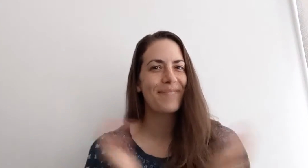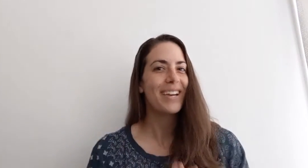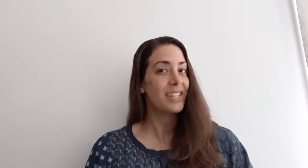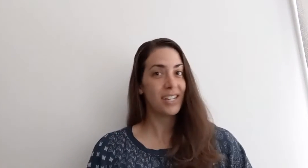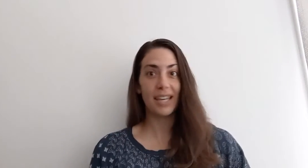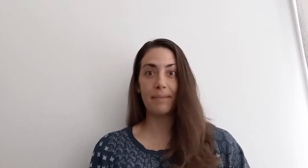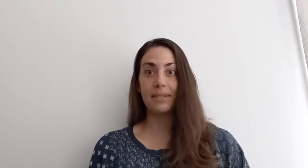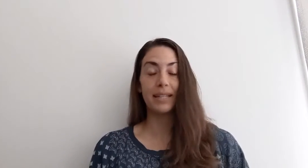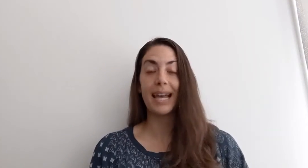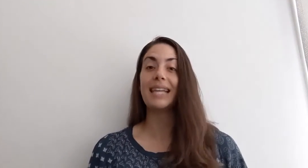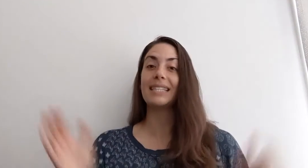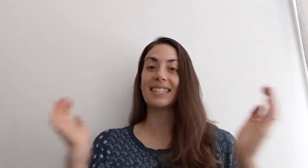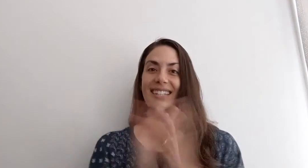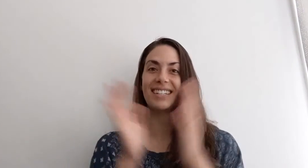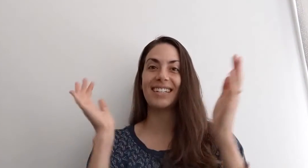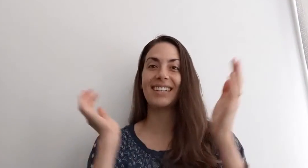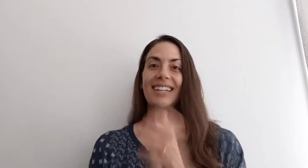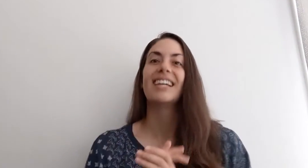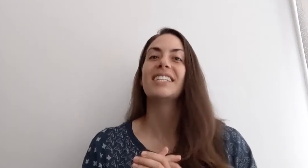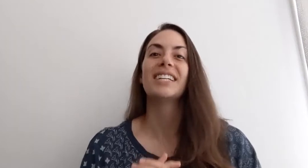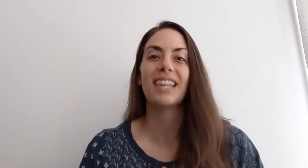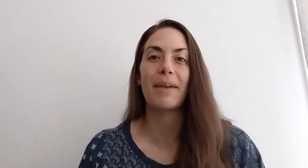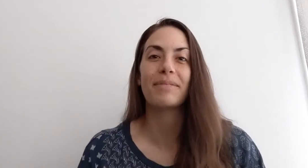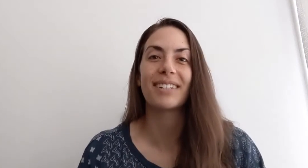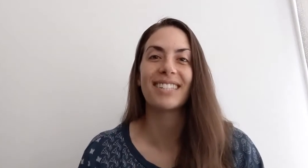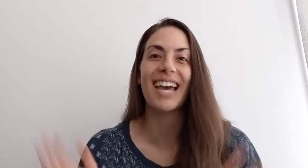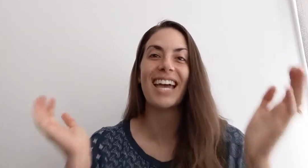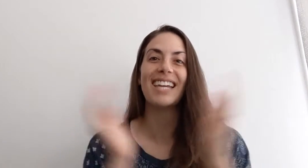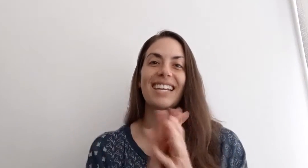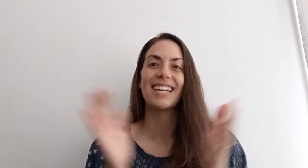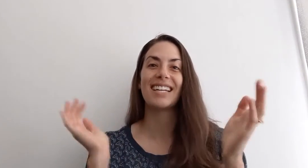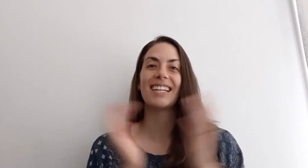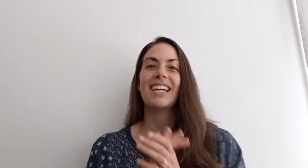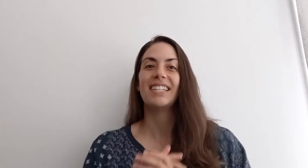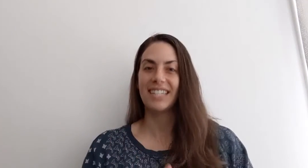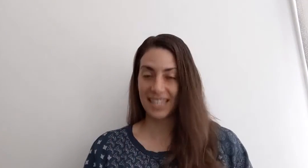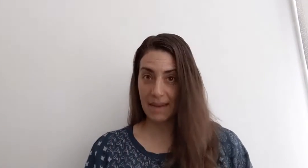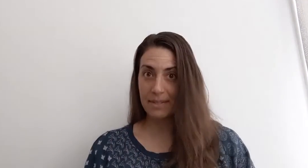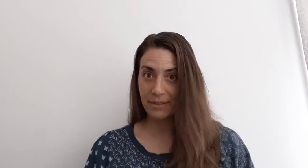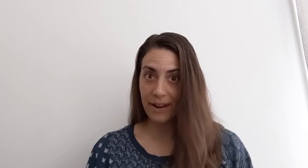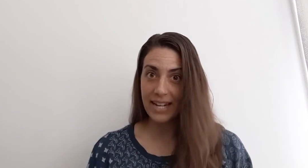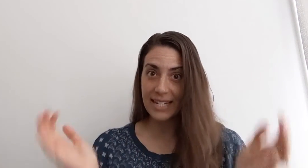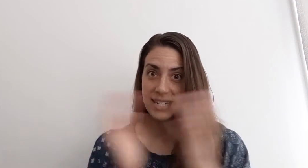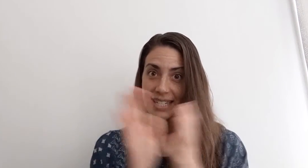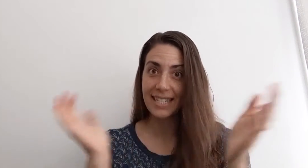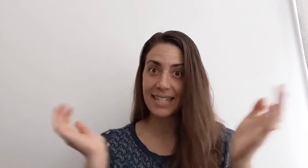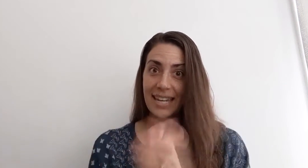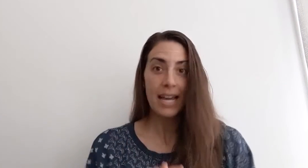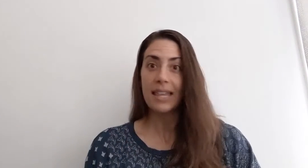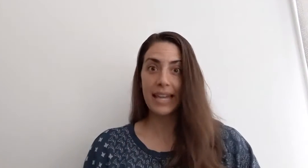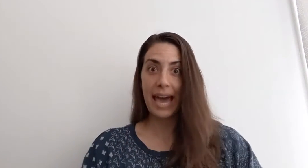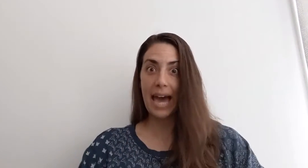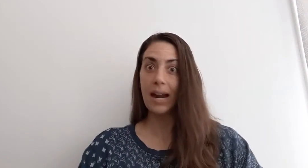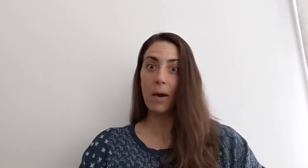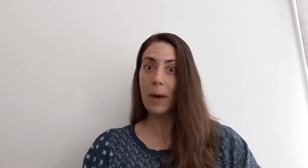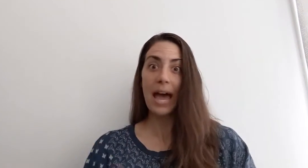She clapped all night. She clapped all day. She clapped to frighten the cat away.